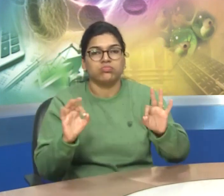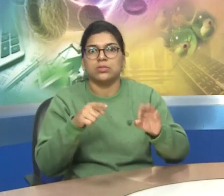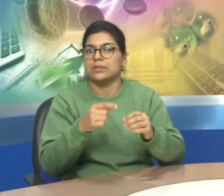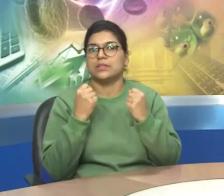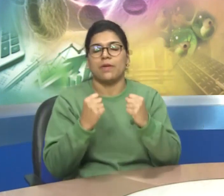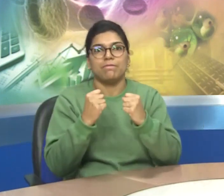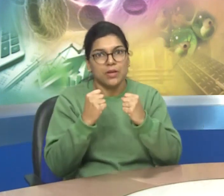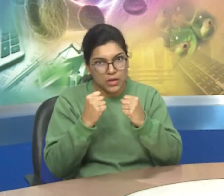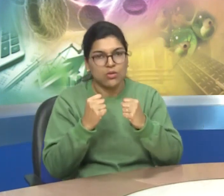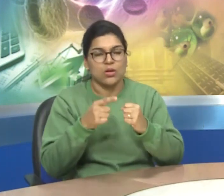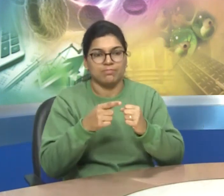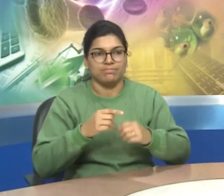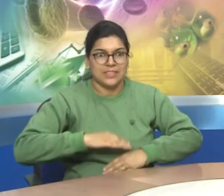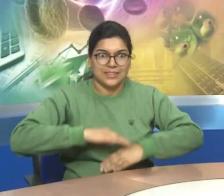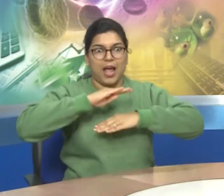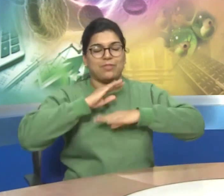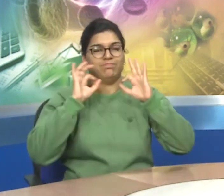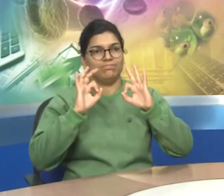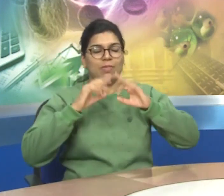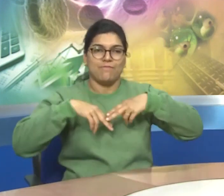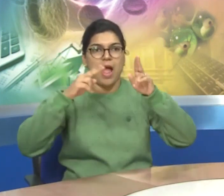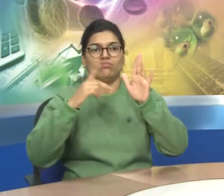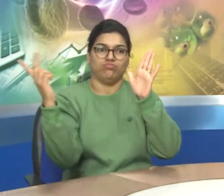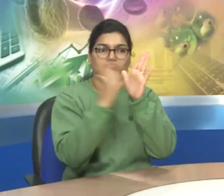but they are done in extreme cases